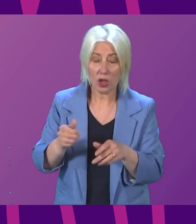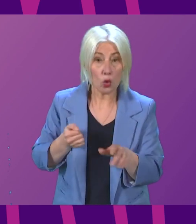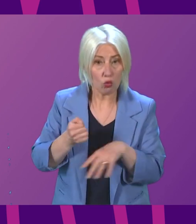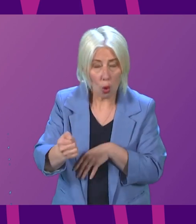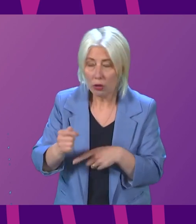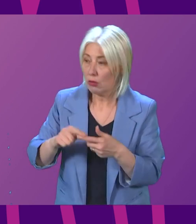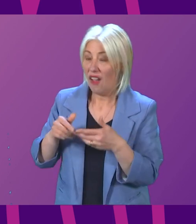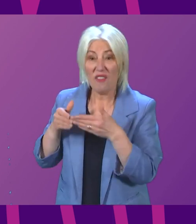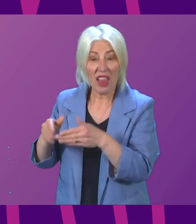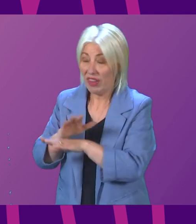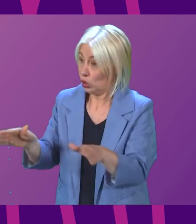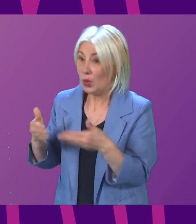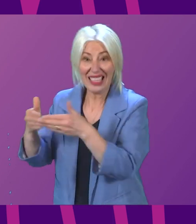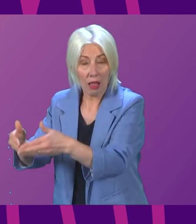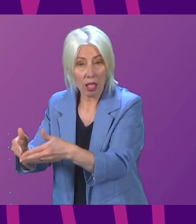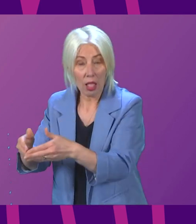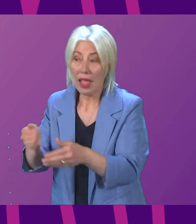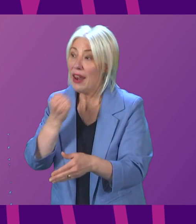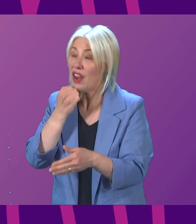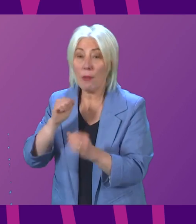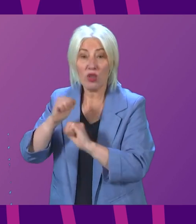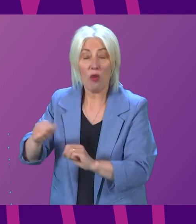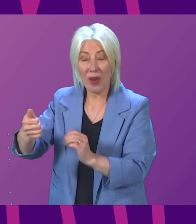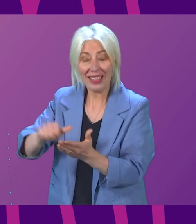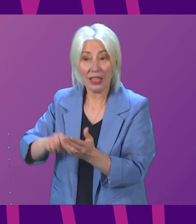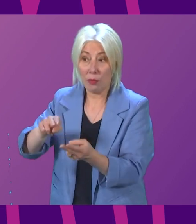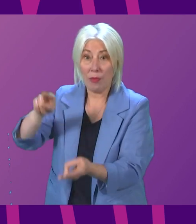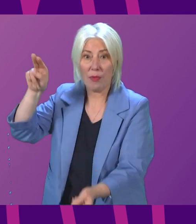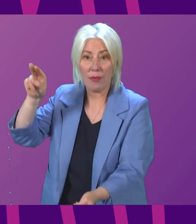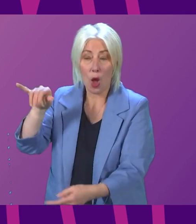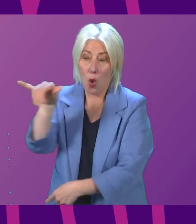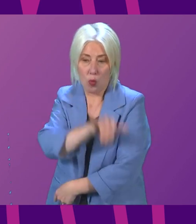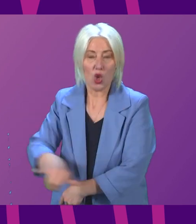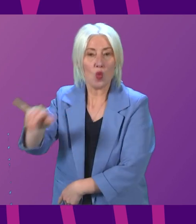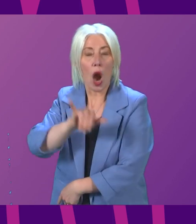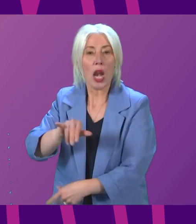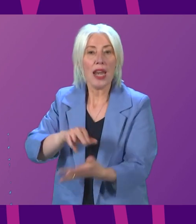and soaring waiting lists in our NHS. Which one is Nicola Sturgeon most ashamed of?